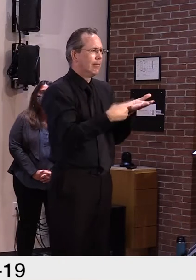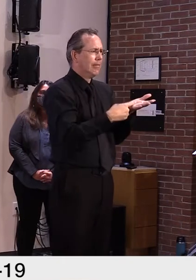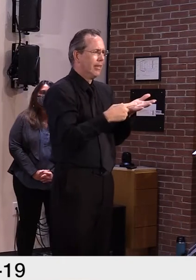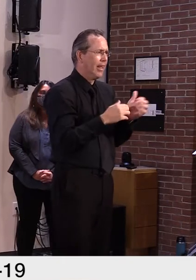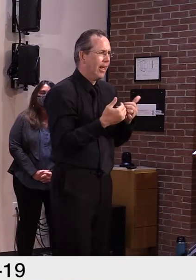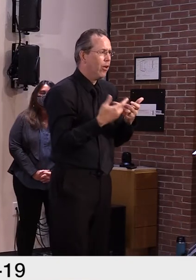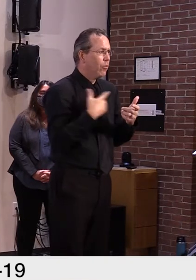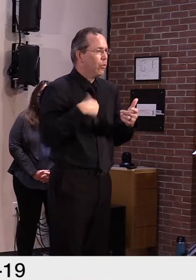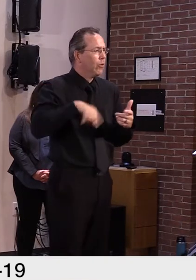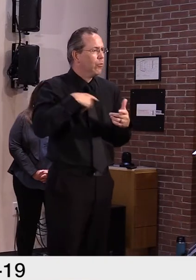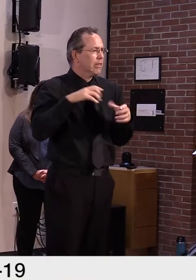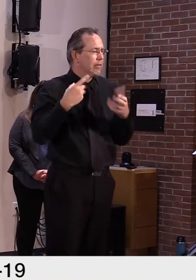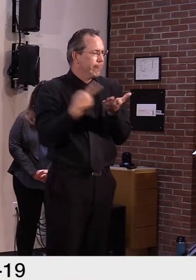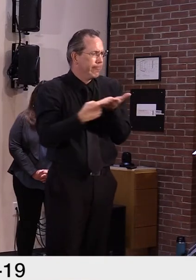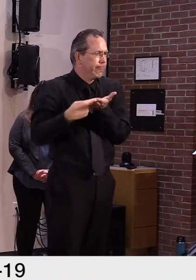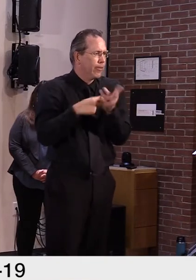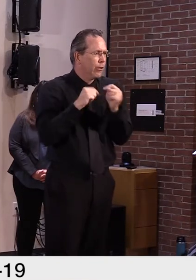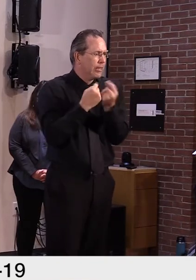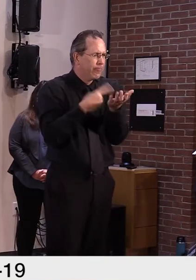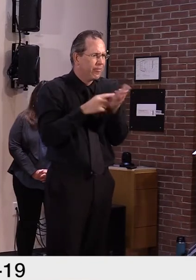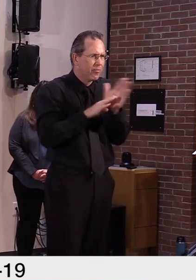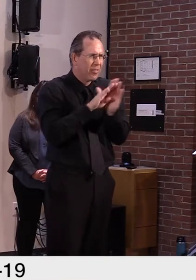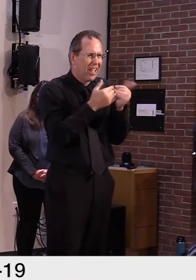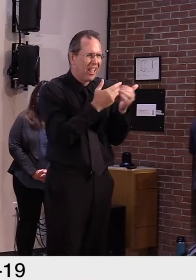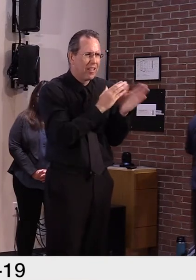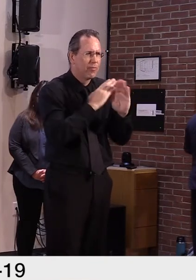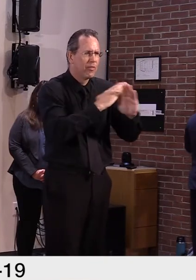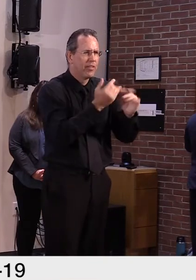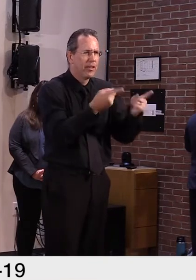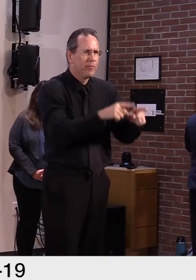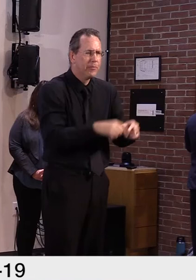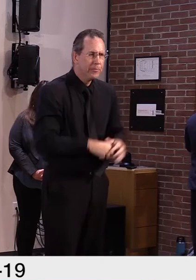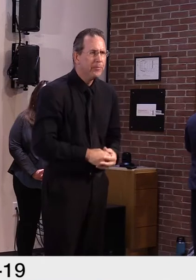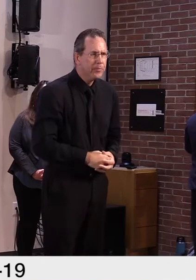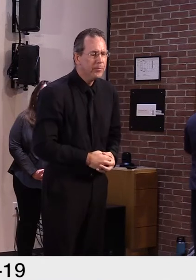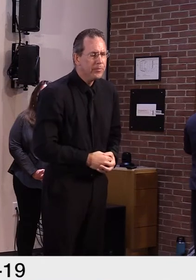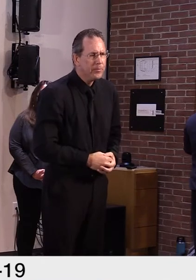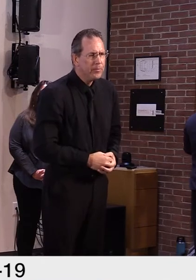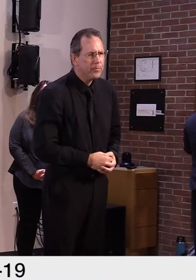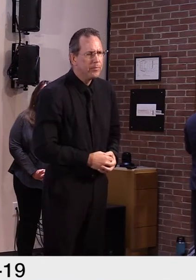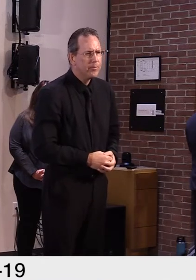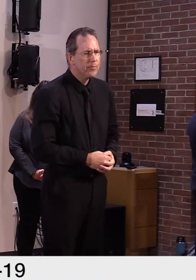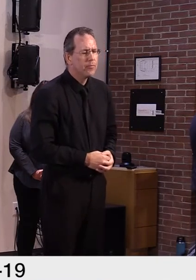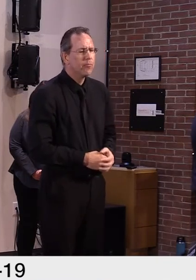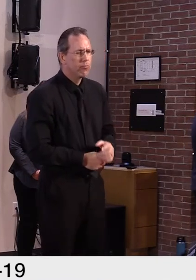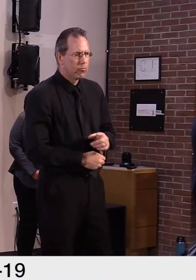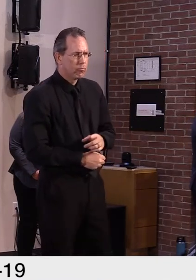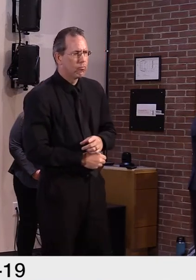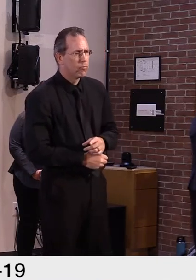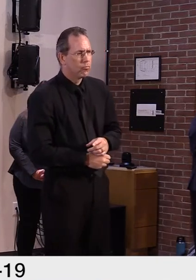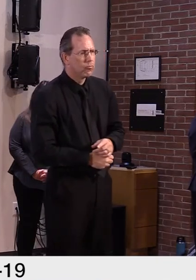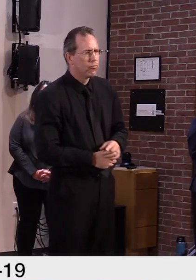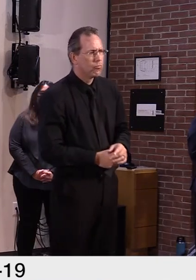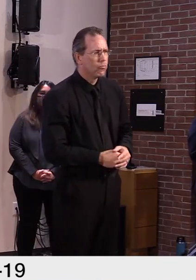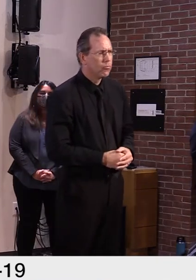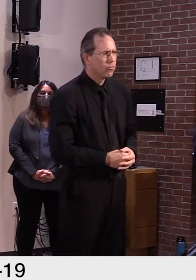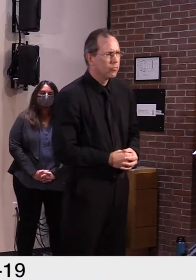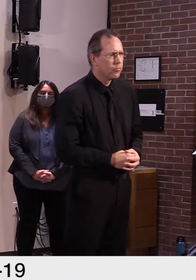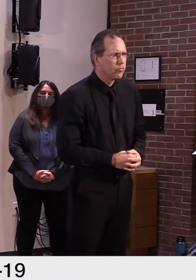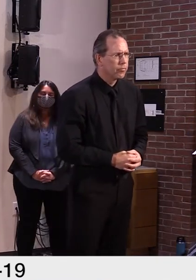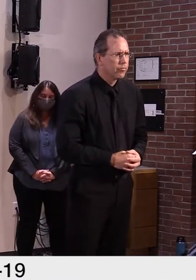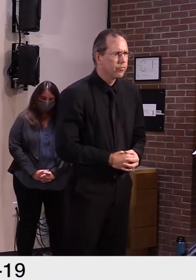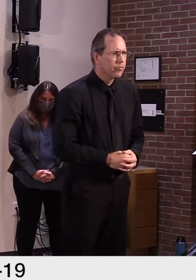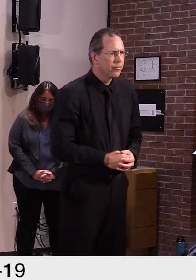Step 3 allows for boards to meet, but does it also allow